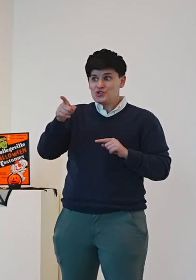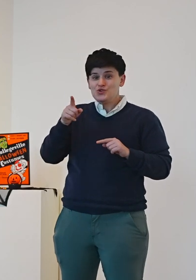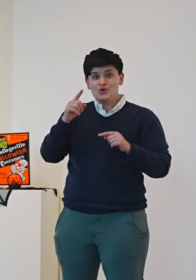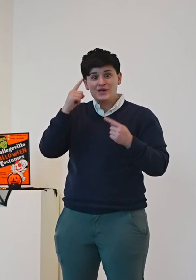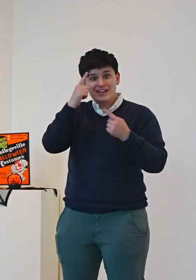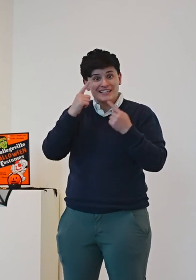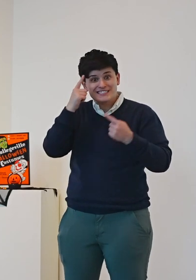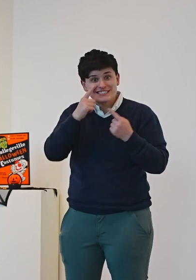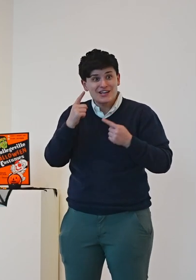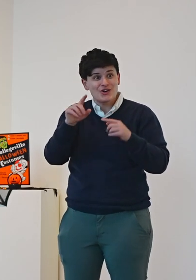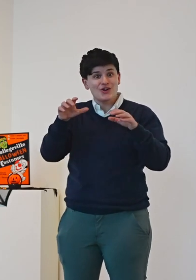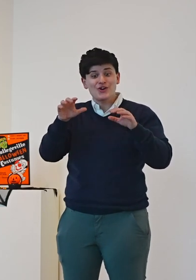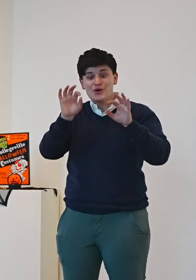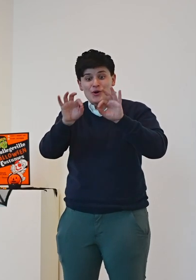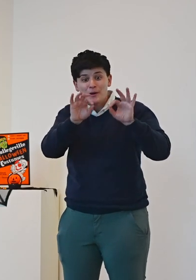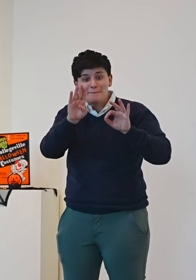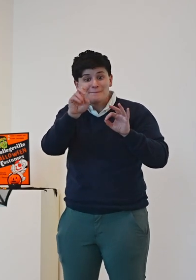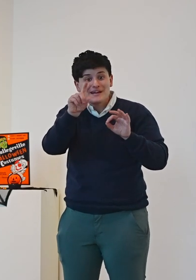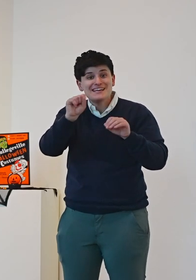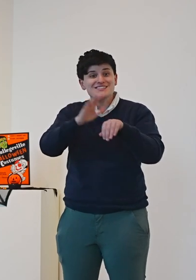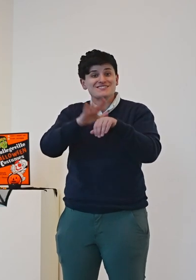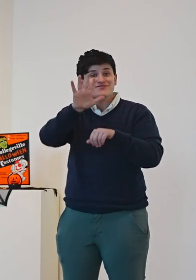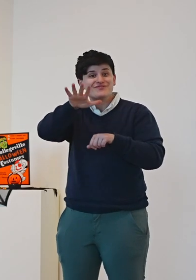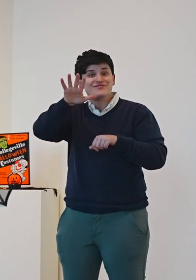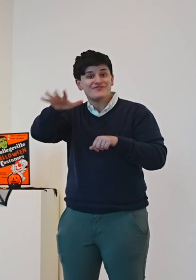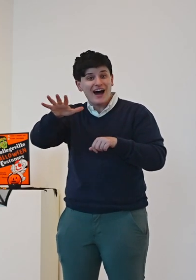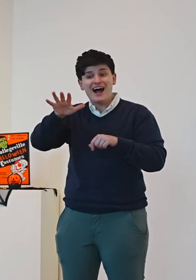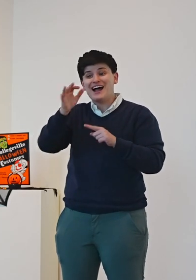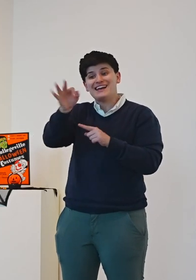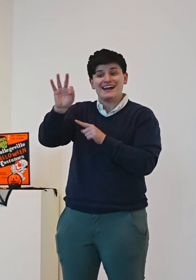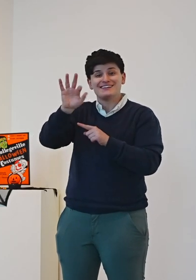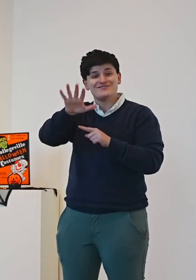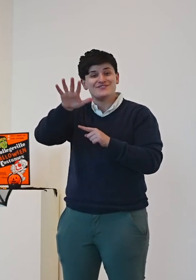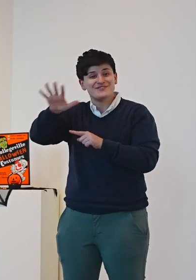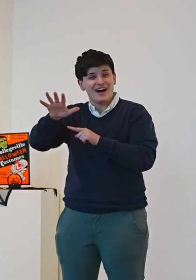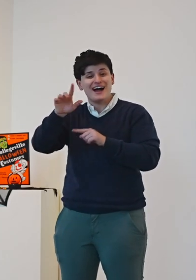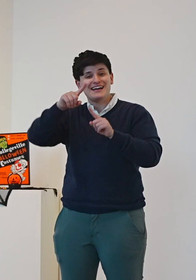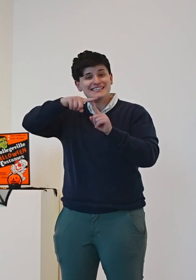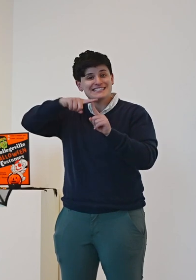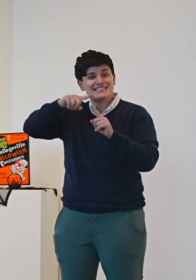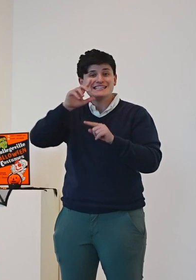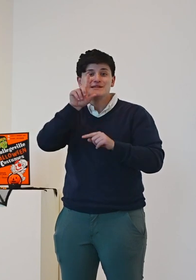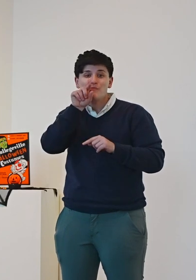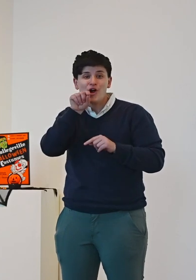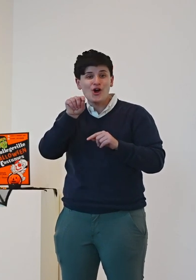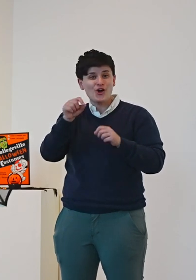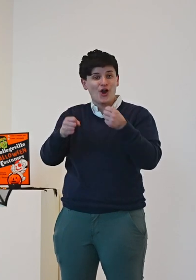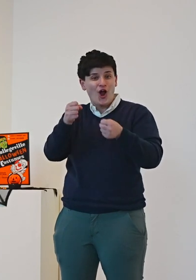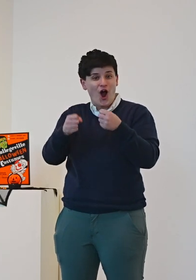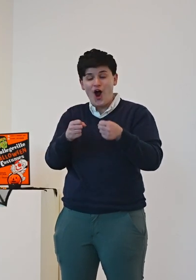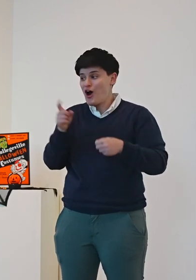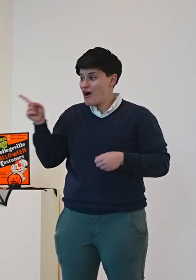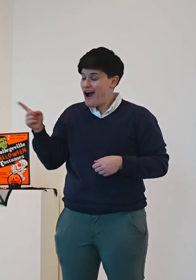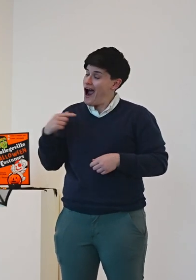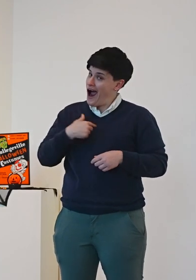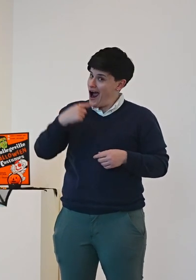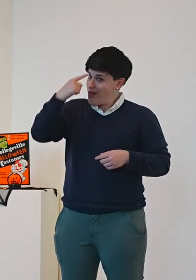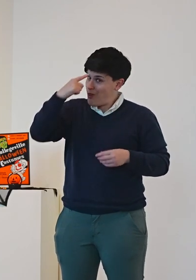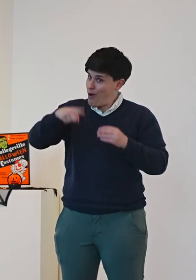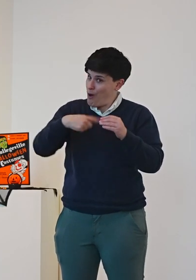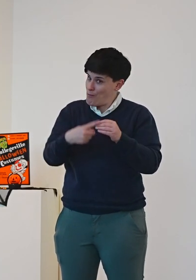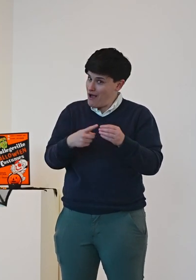know I have thought about going big